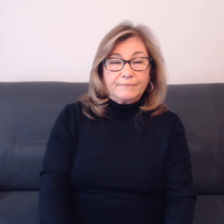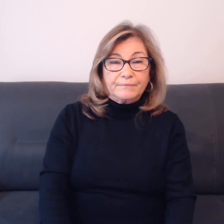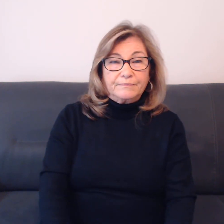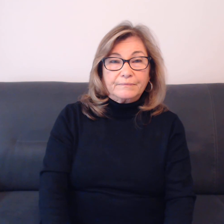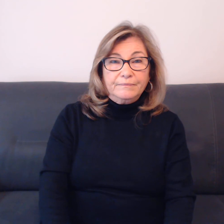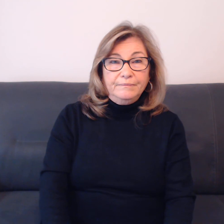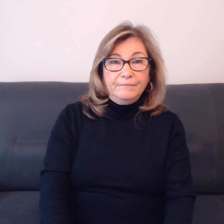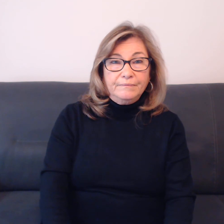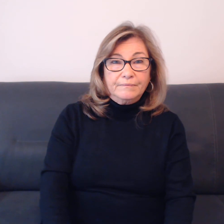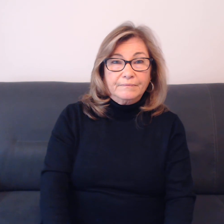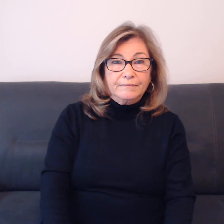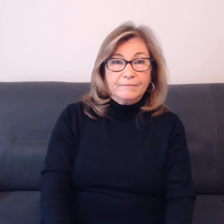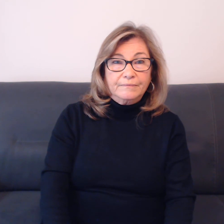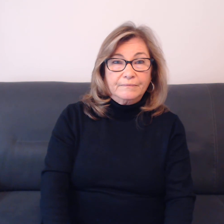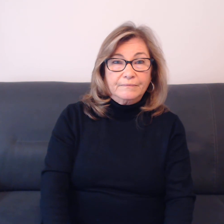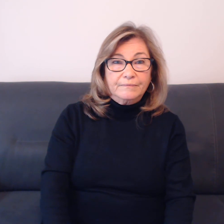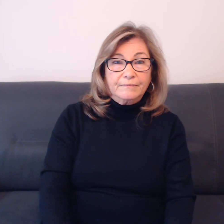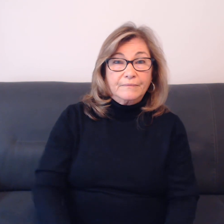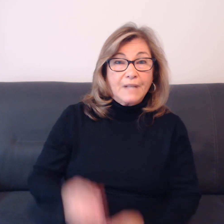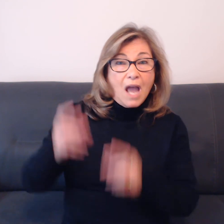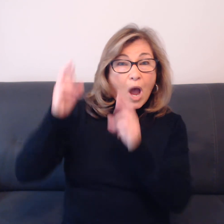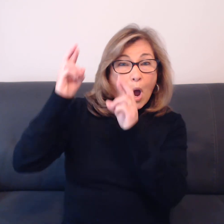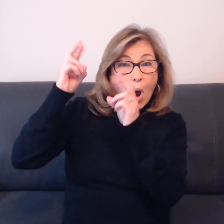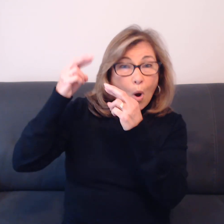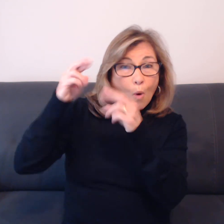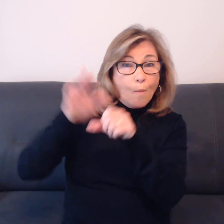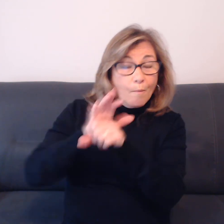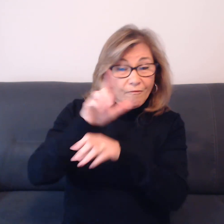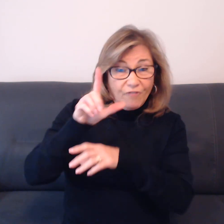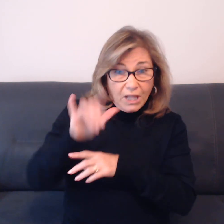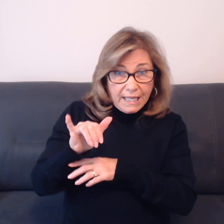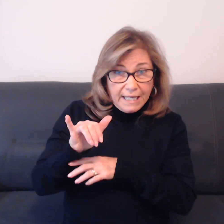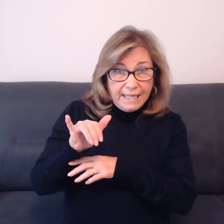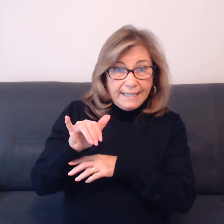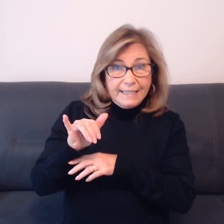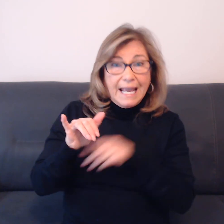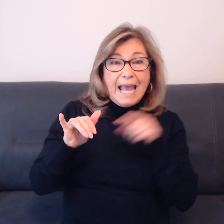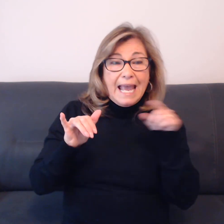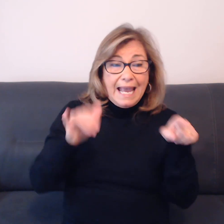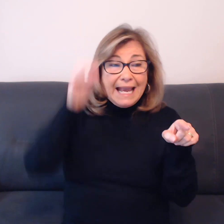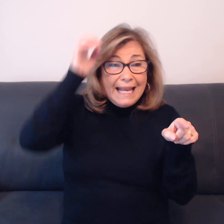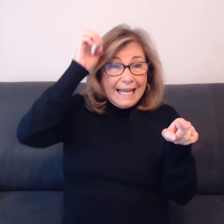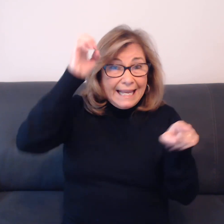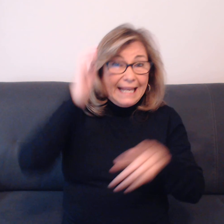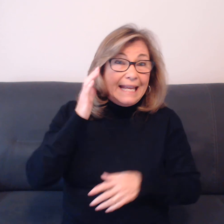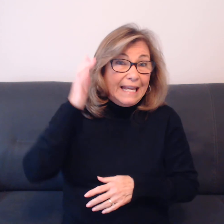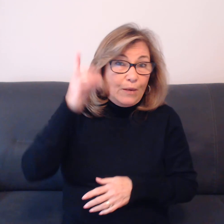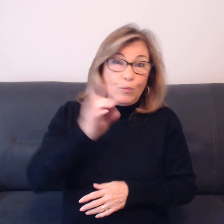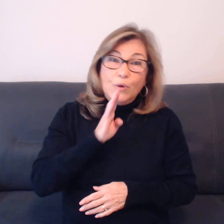Again, hopefully he would be in a better mood